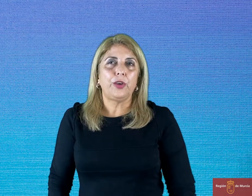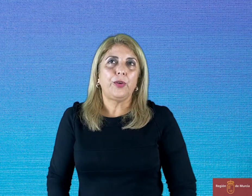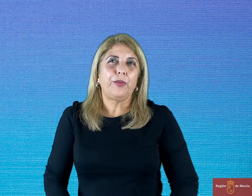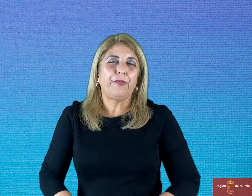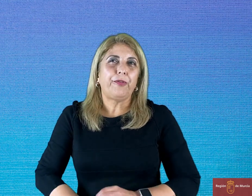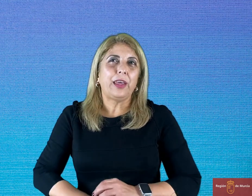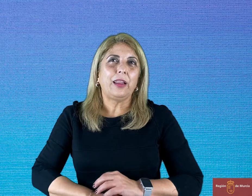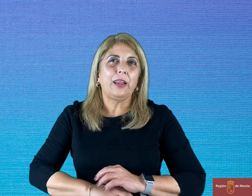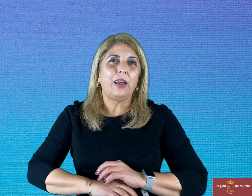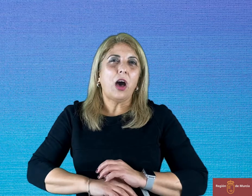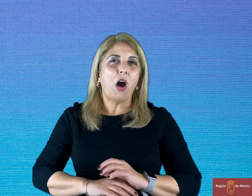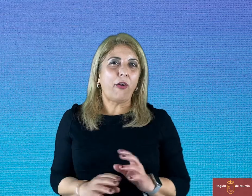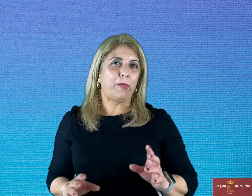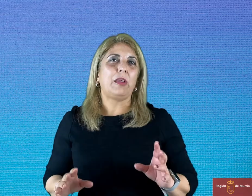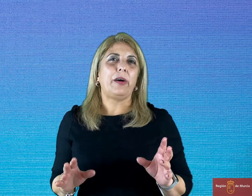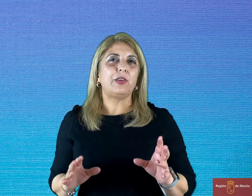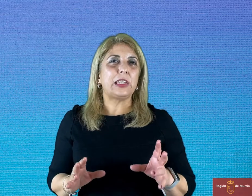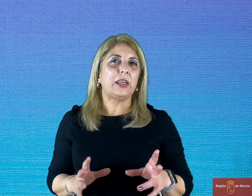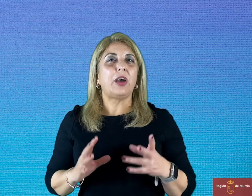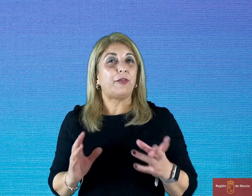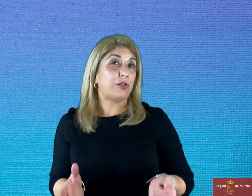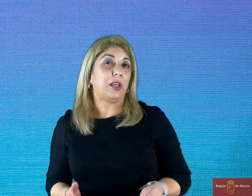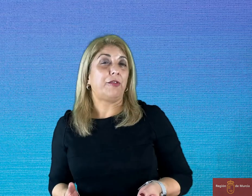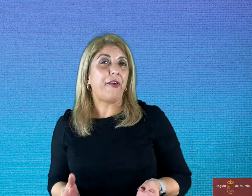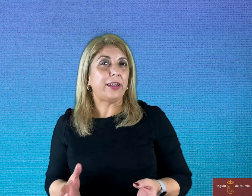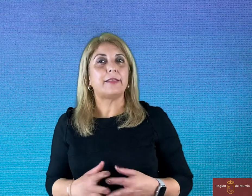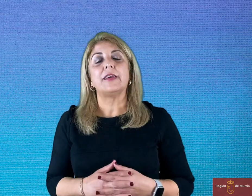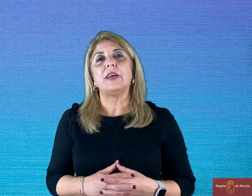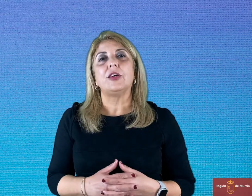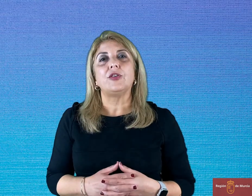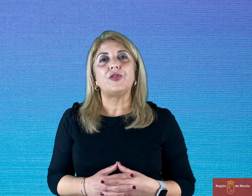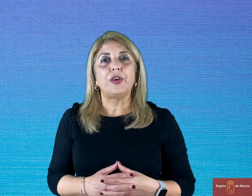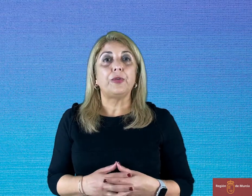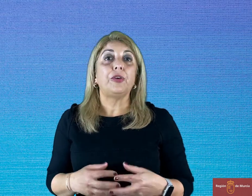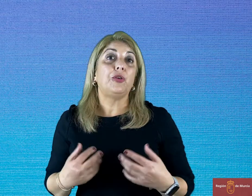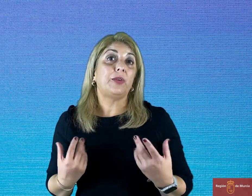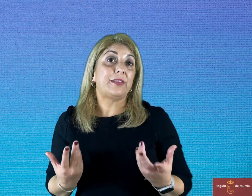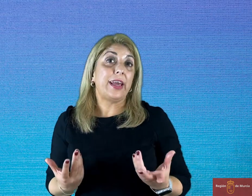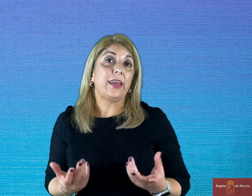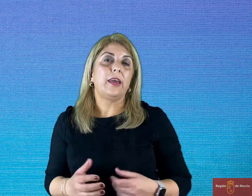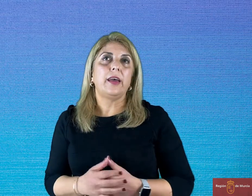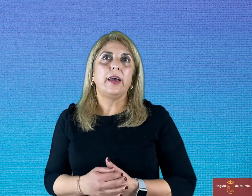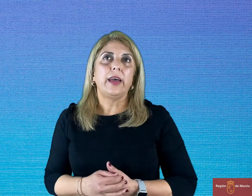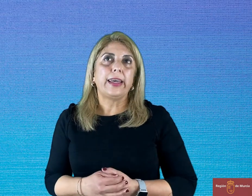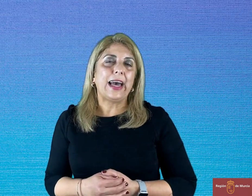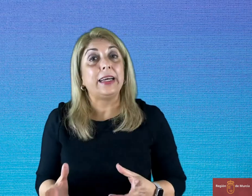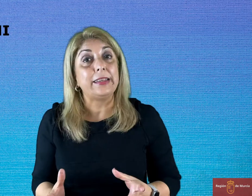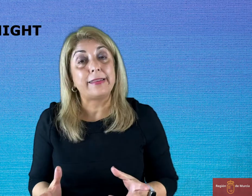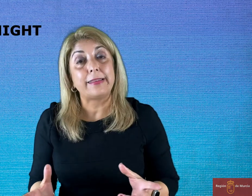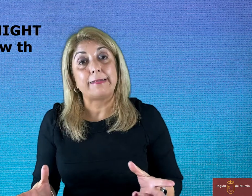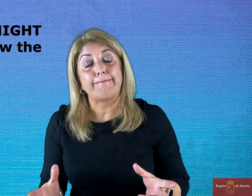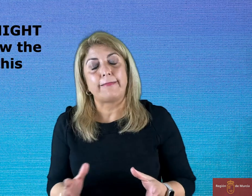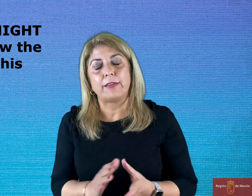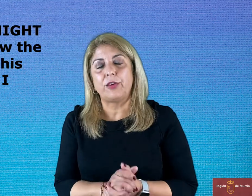feel horrible about it and you have to tell your friends. So you will say, guys, sorry,